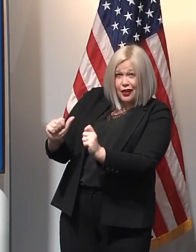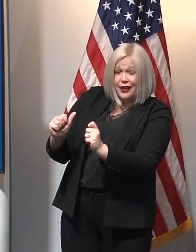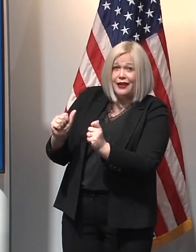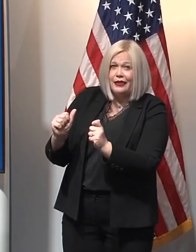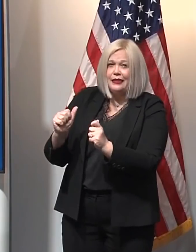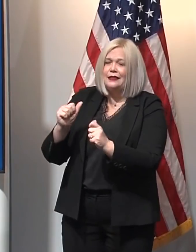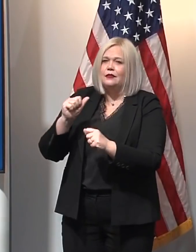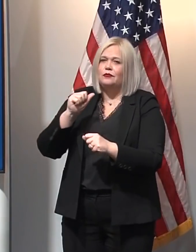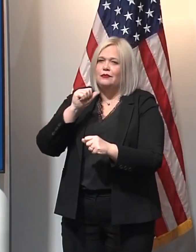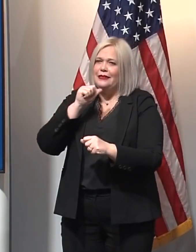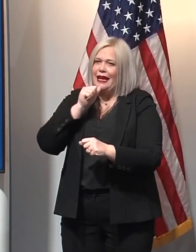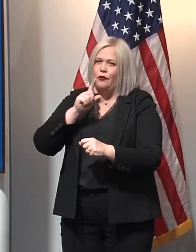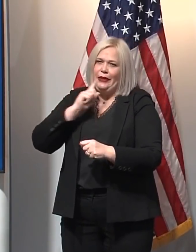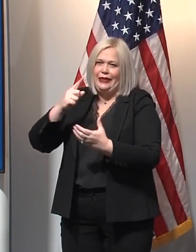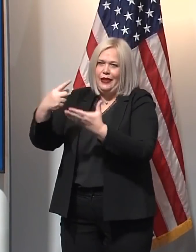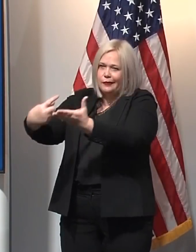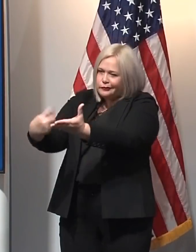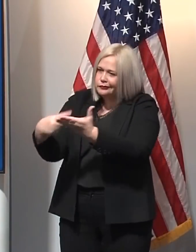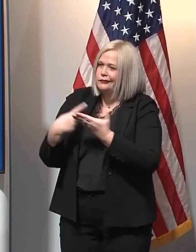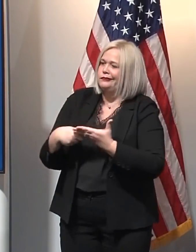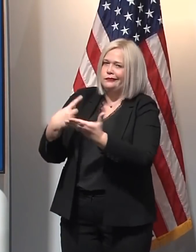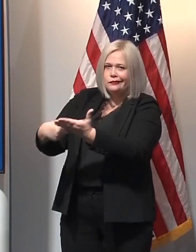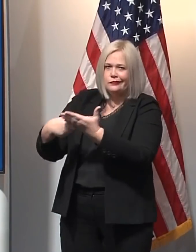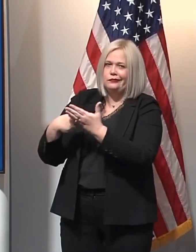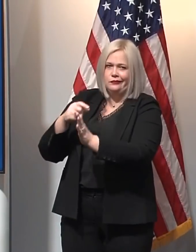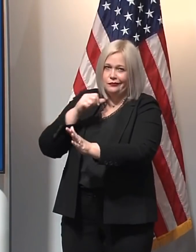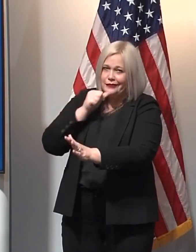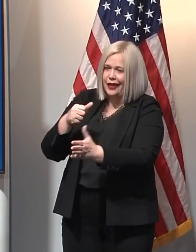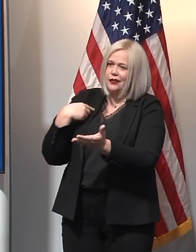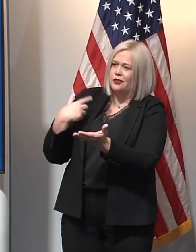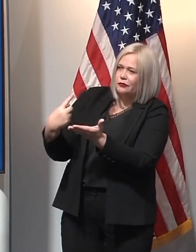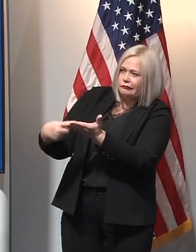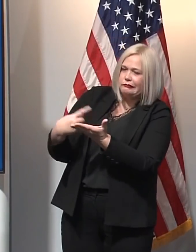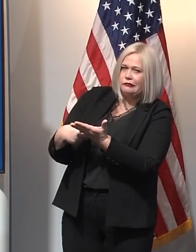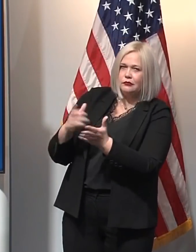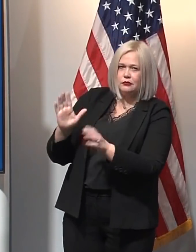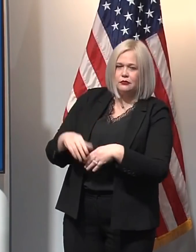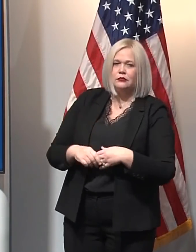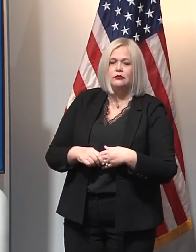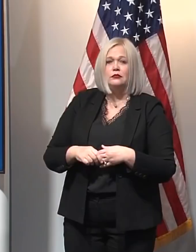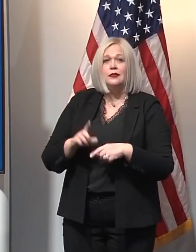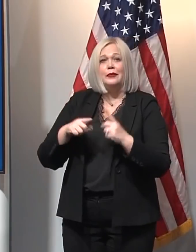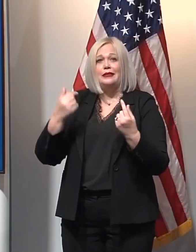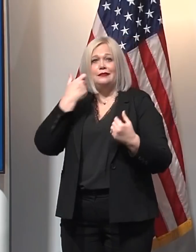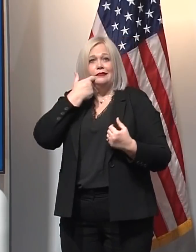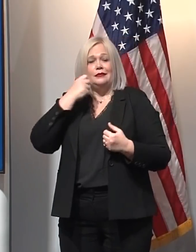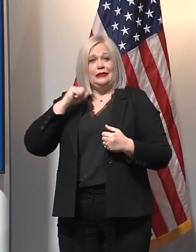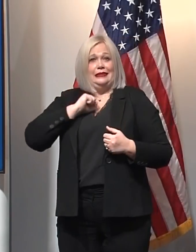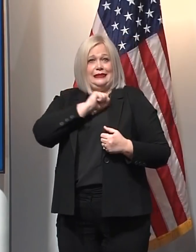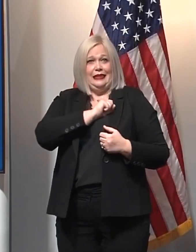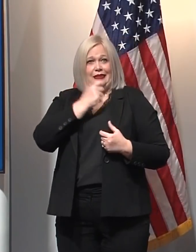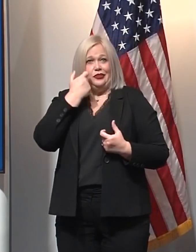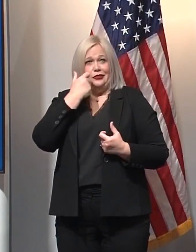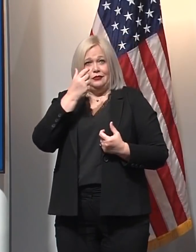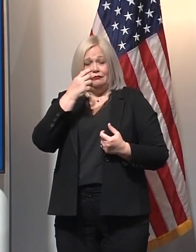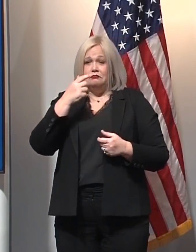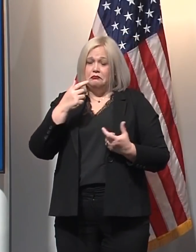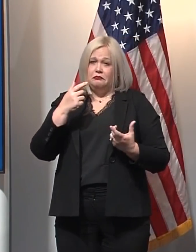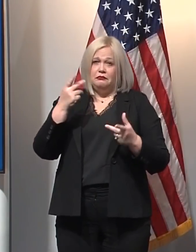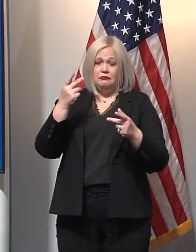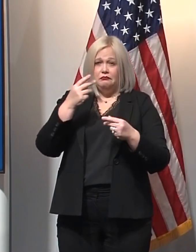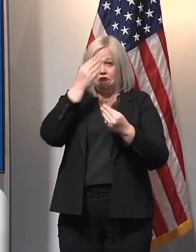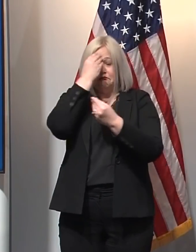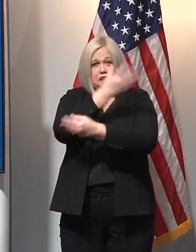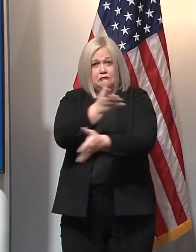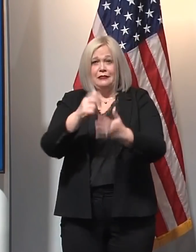call it a negotiation by any stretch, but the legislature, the Senate just released, you know, their thoughts. So hopefully that